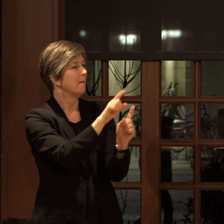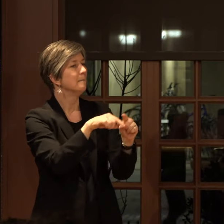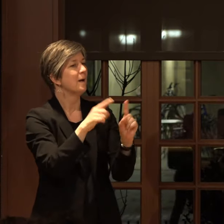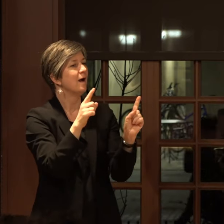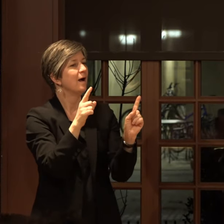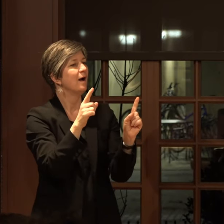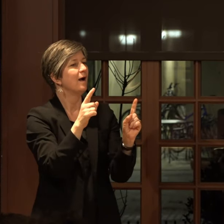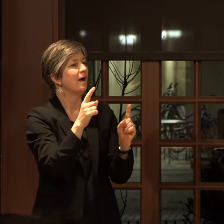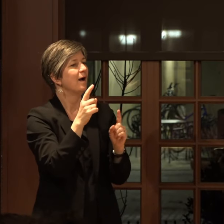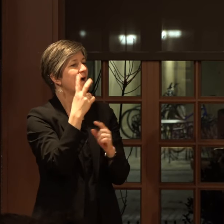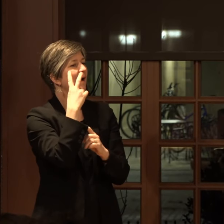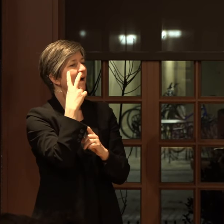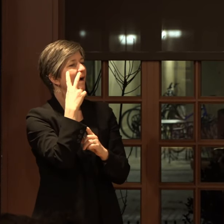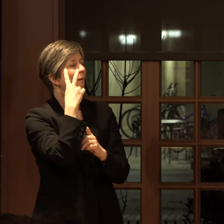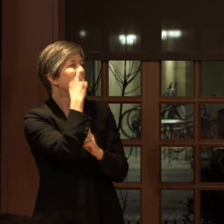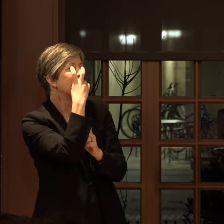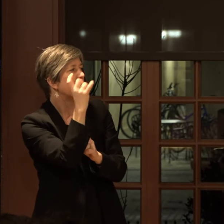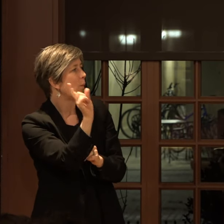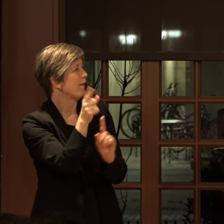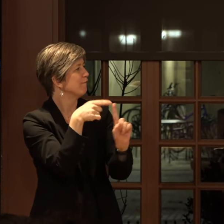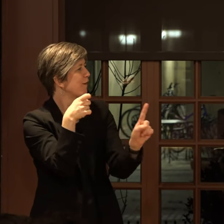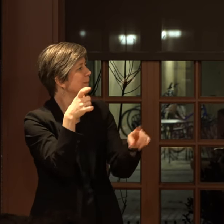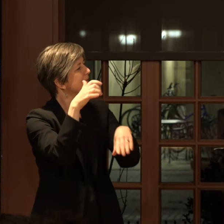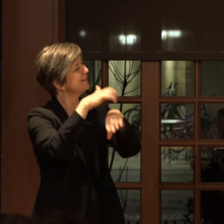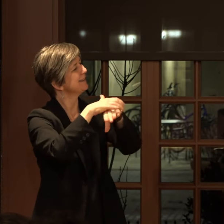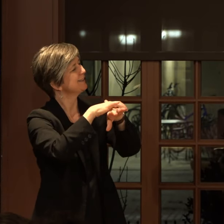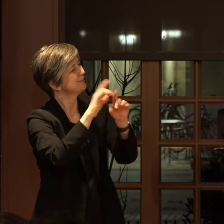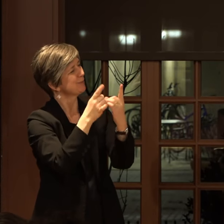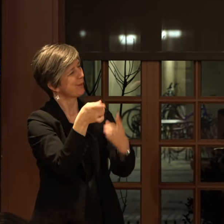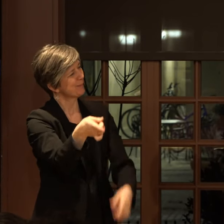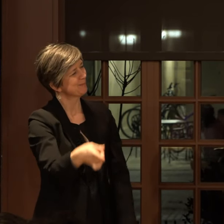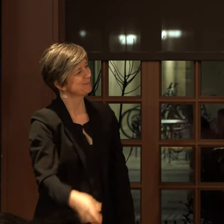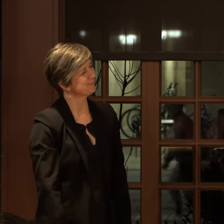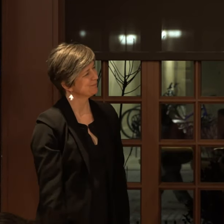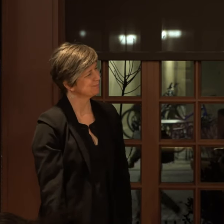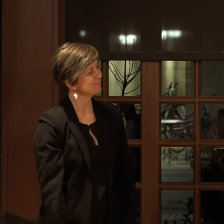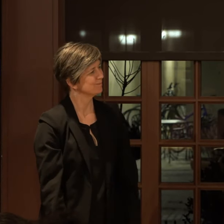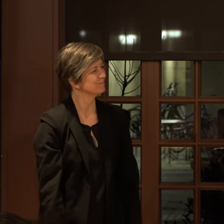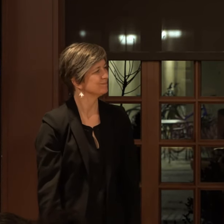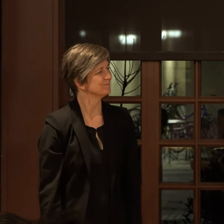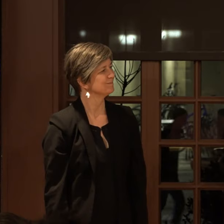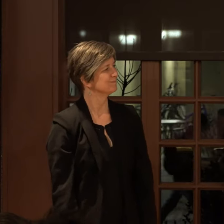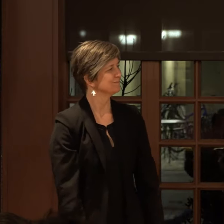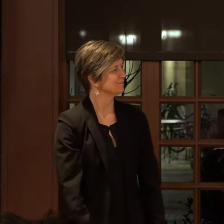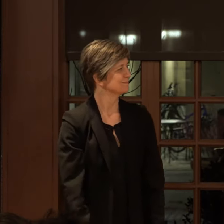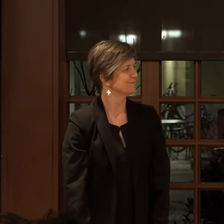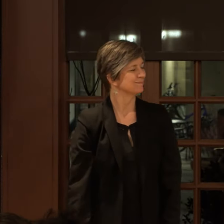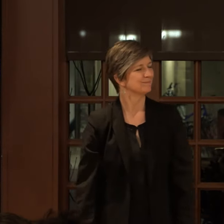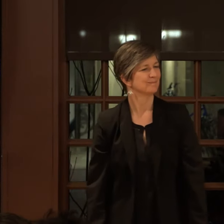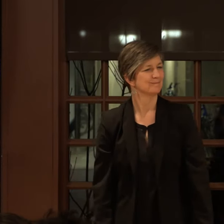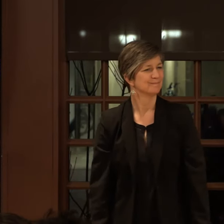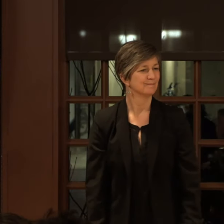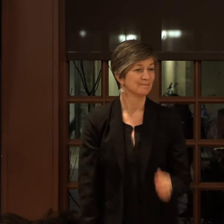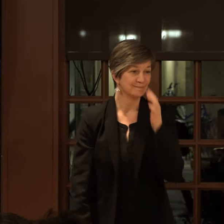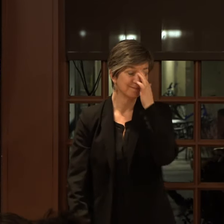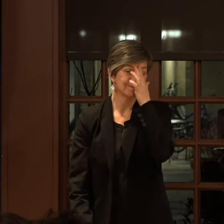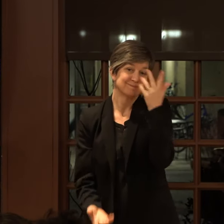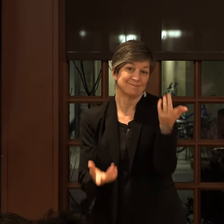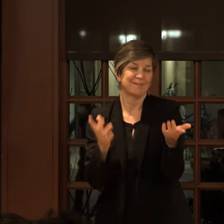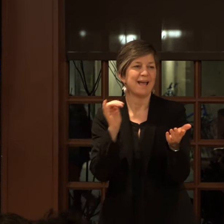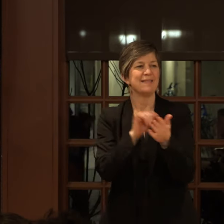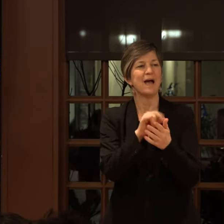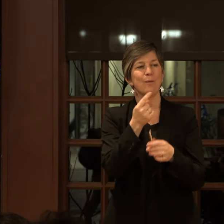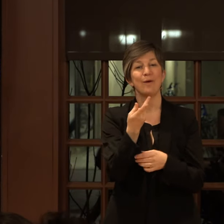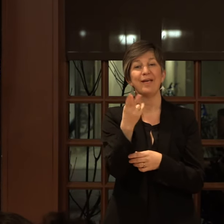the skepticism came from the English department, which always didn't understand. Yeah, and so it is with they, them